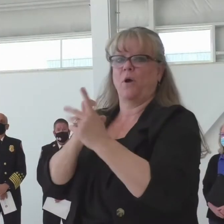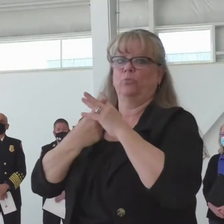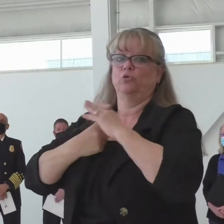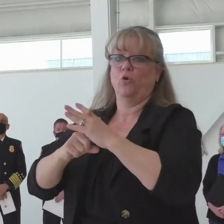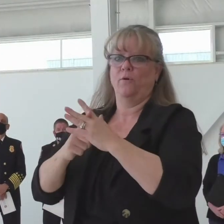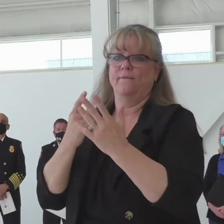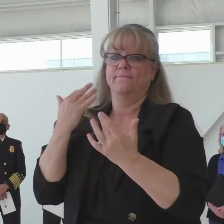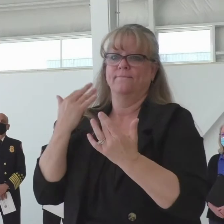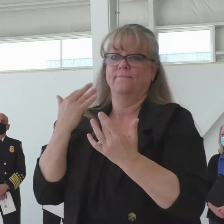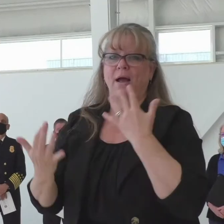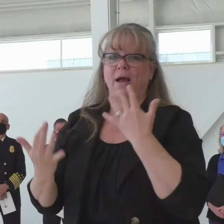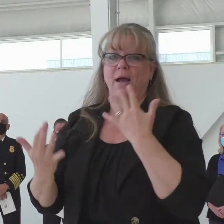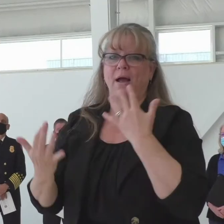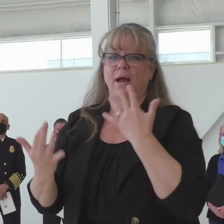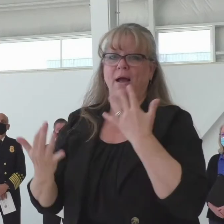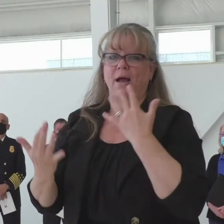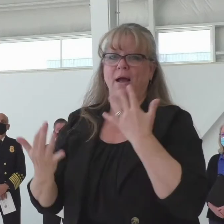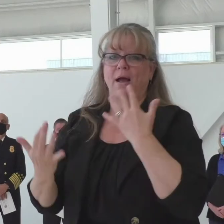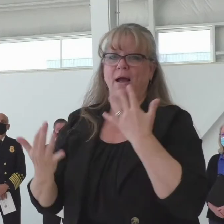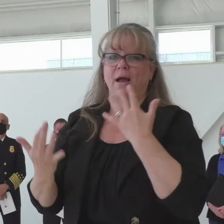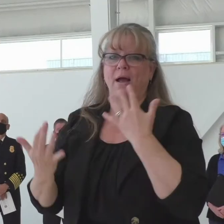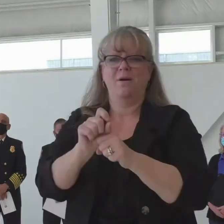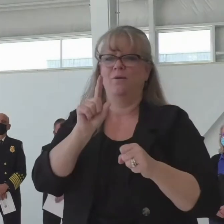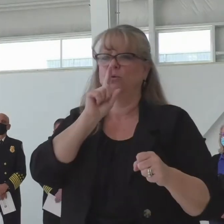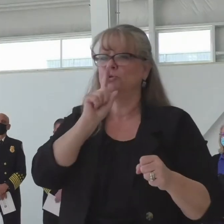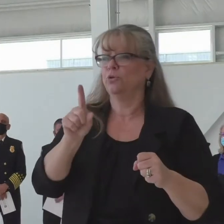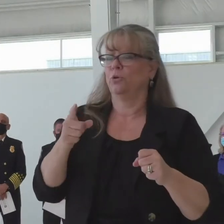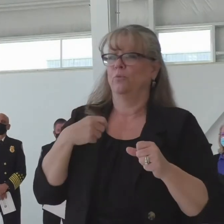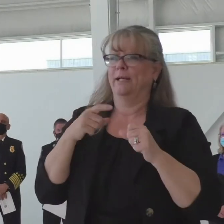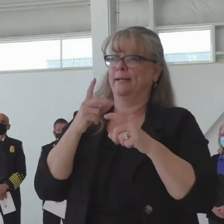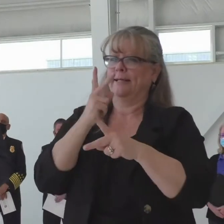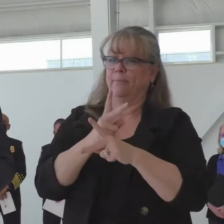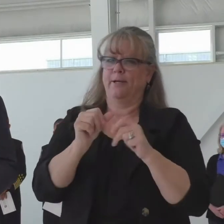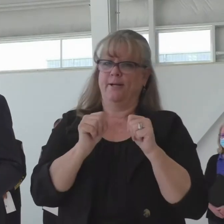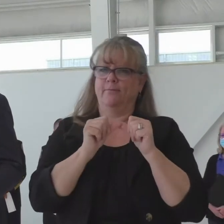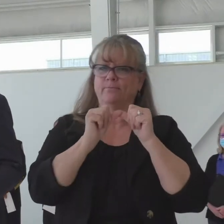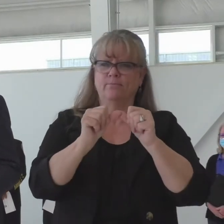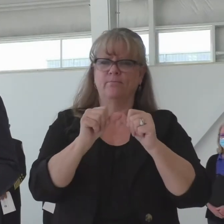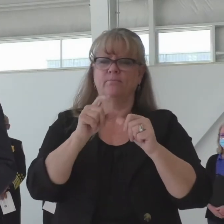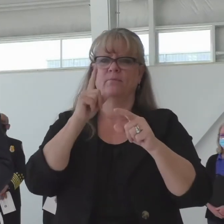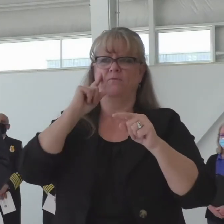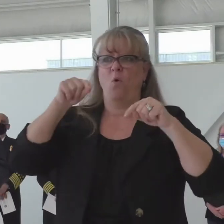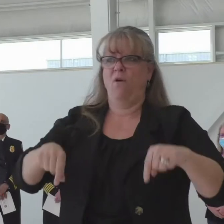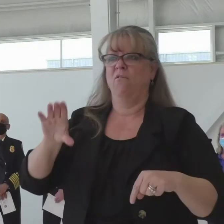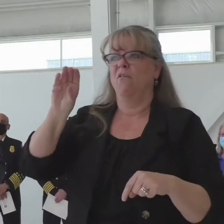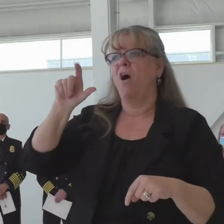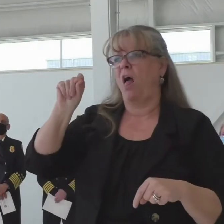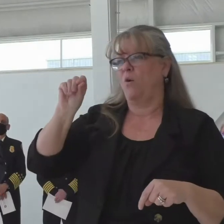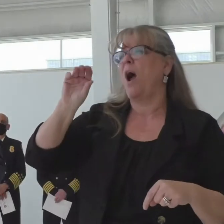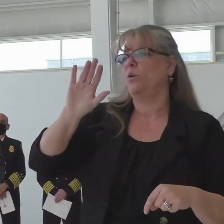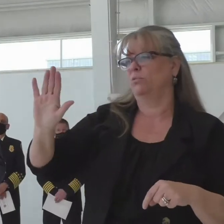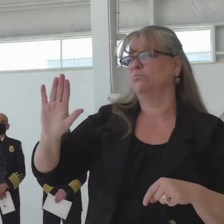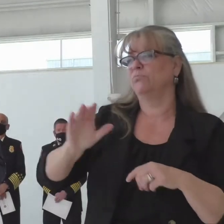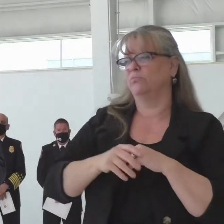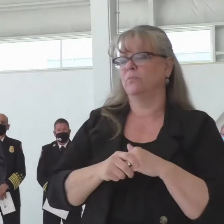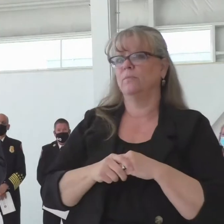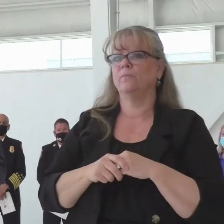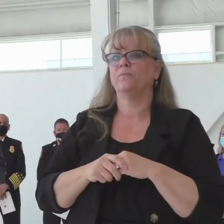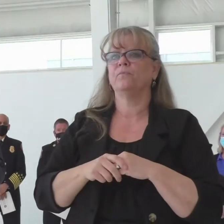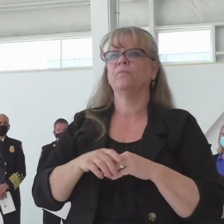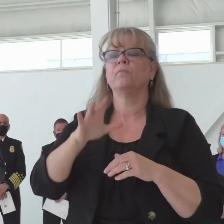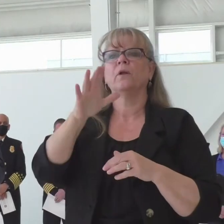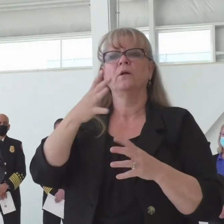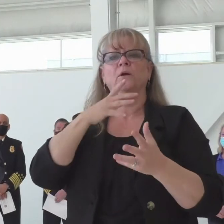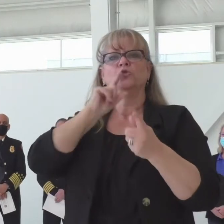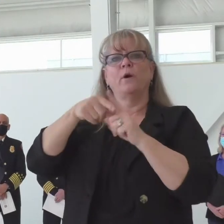both to try to make a difference long term for Colorado. In the Department of Public Safety, safety is always a